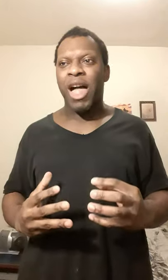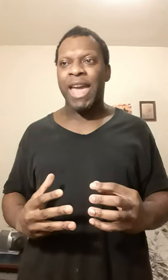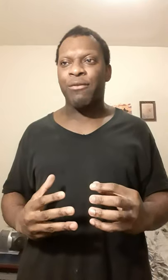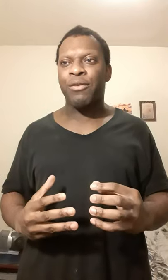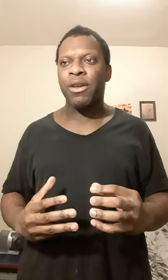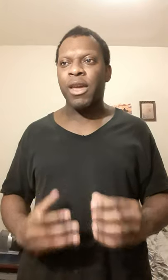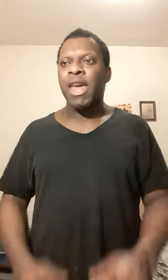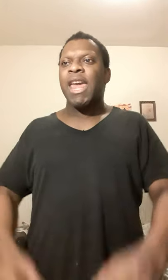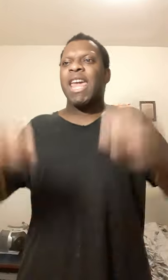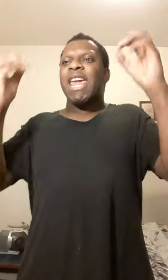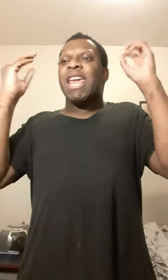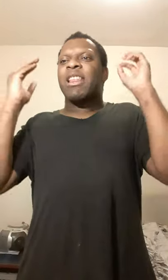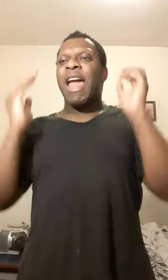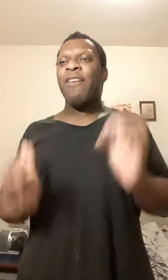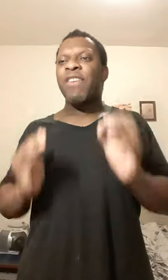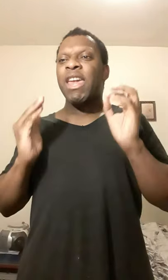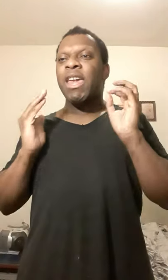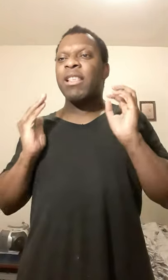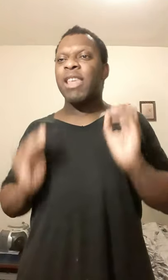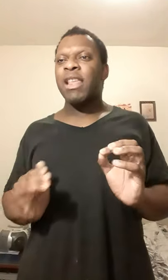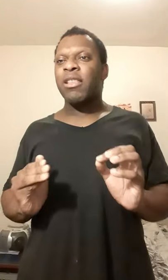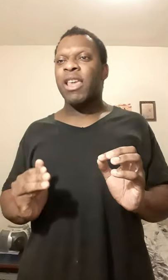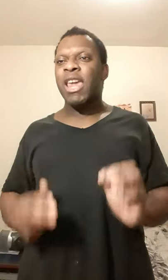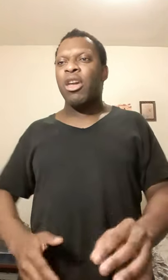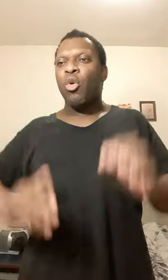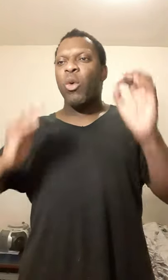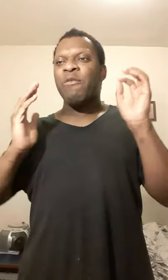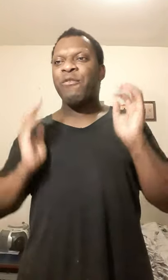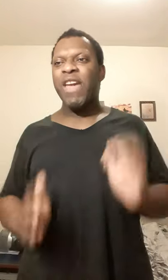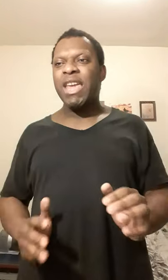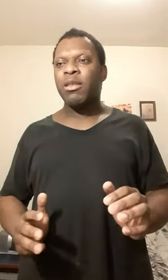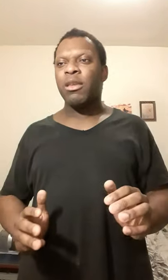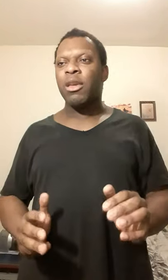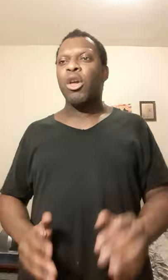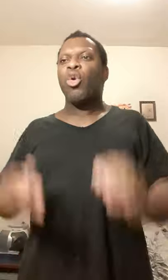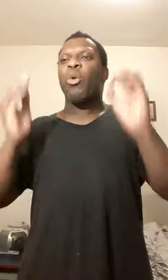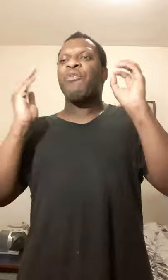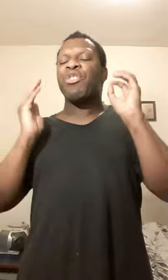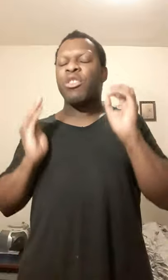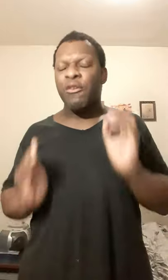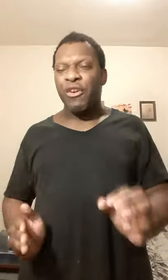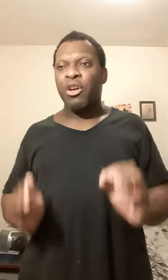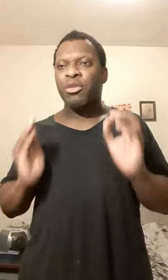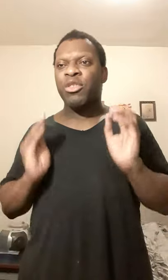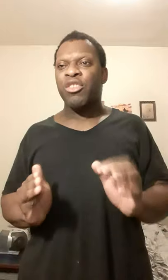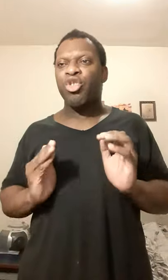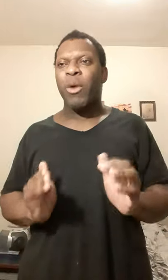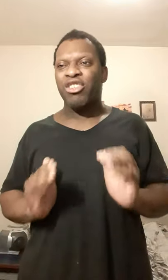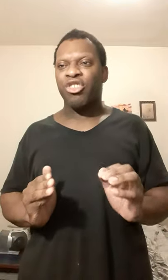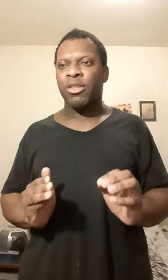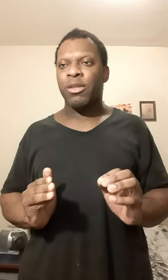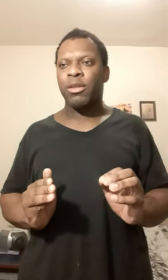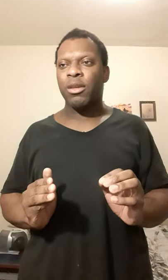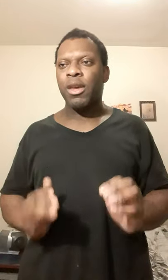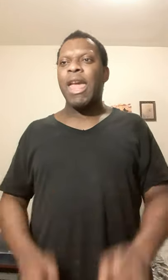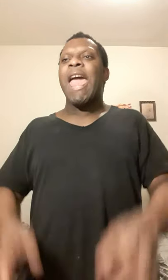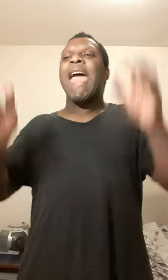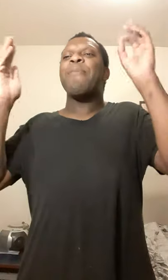life. It's having dignity when faced with difficult situations and